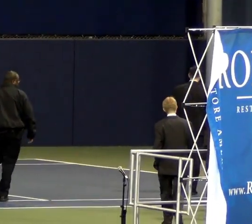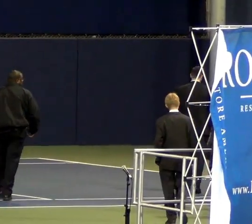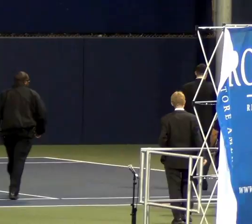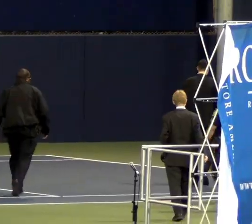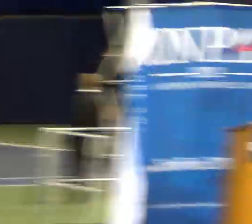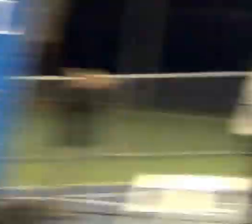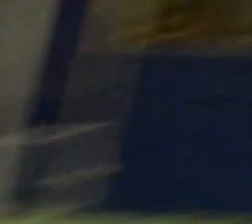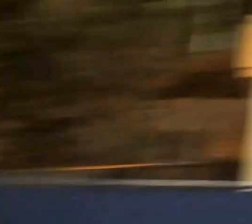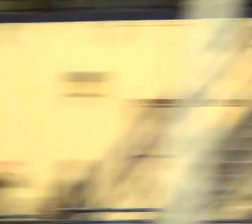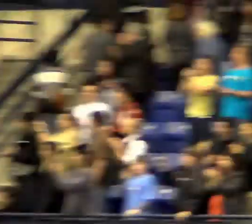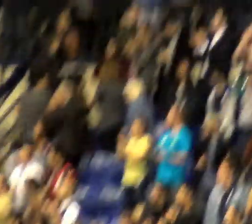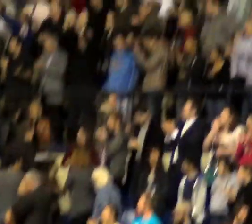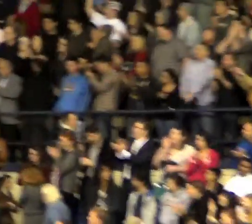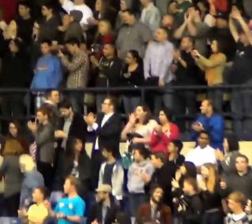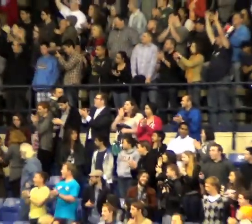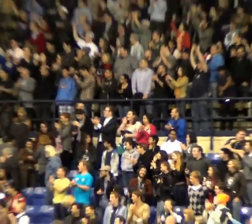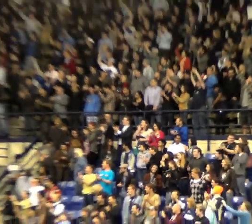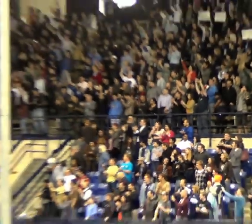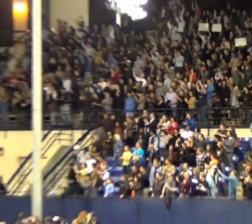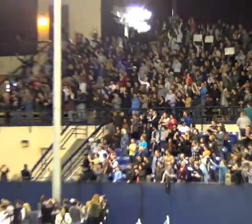about, that is